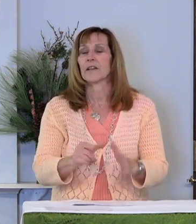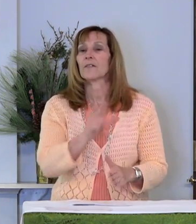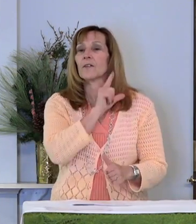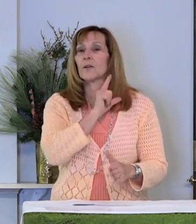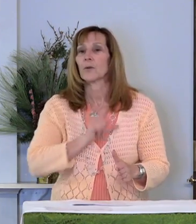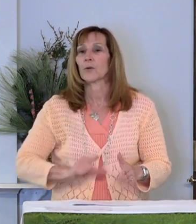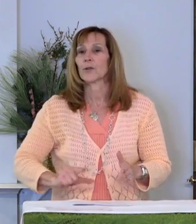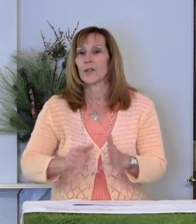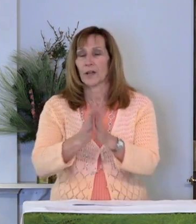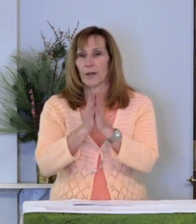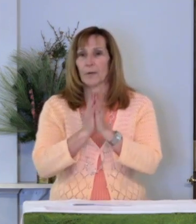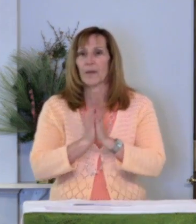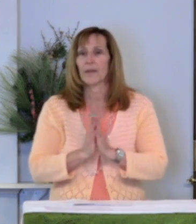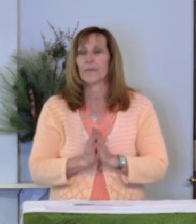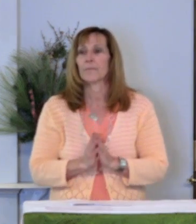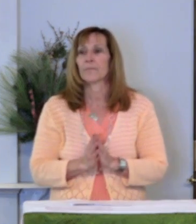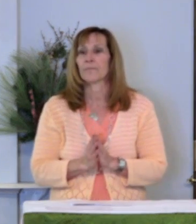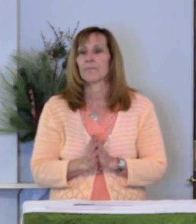Amen.